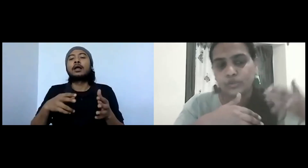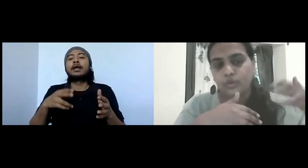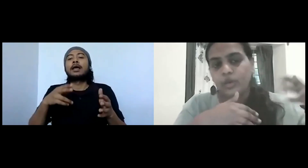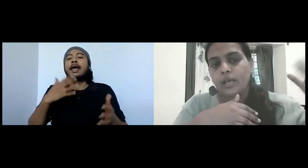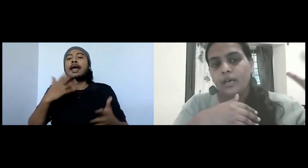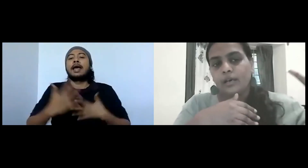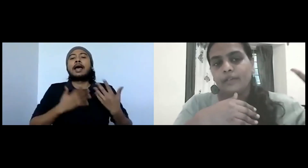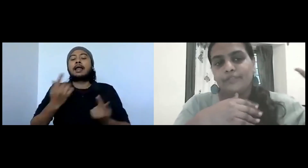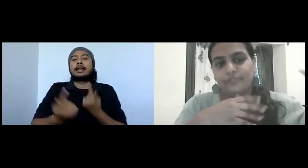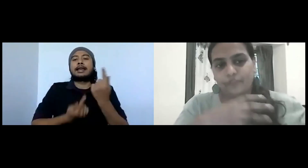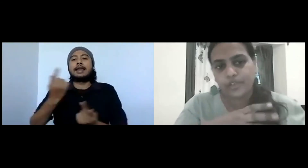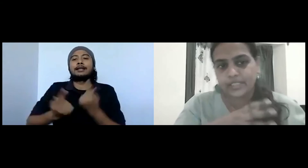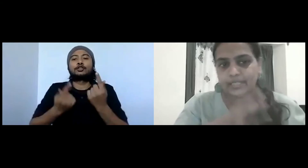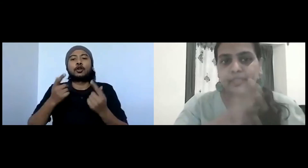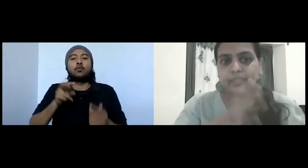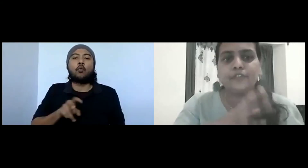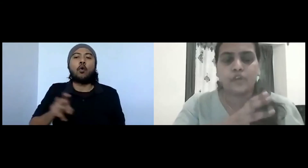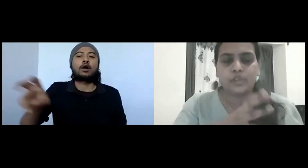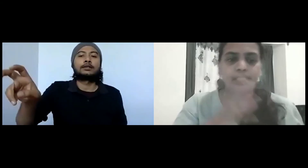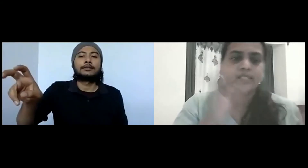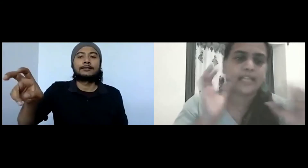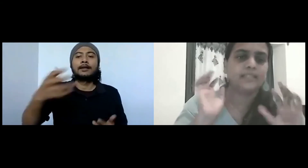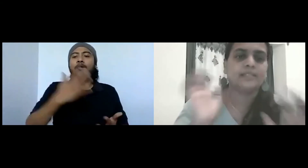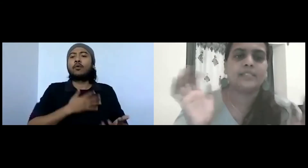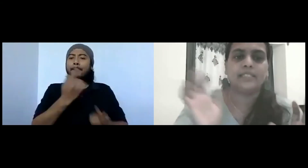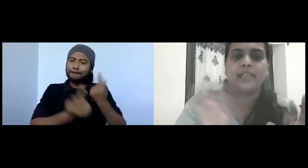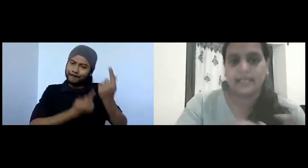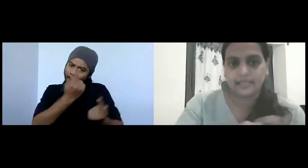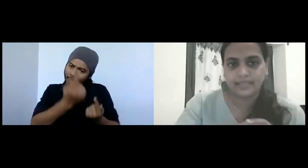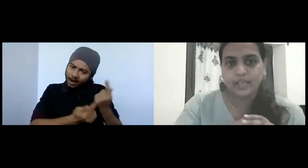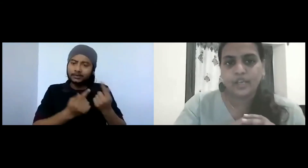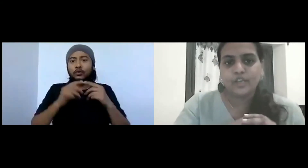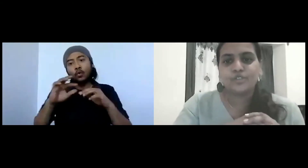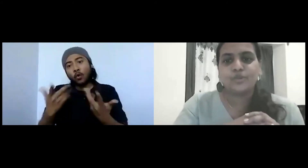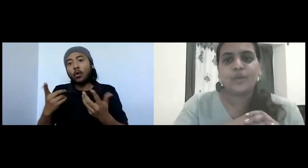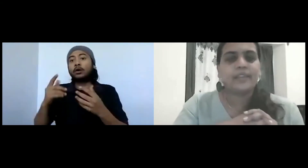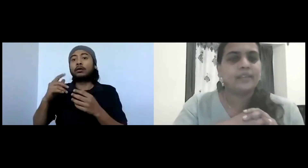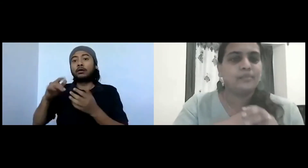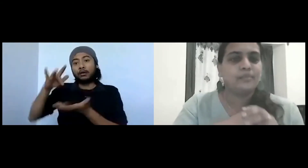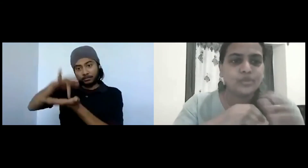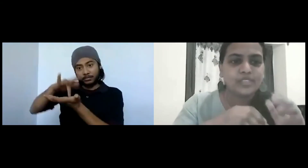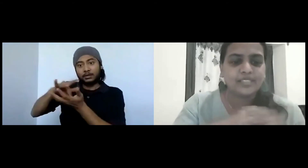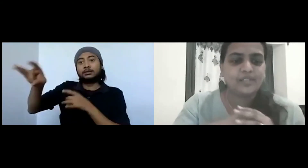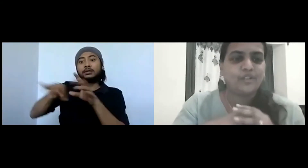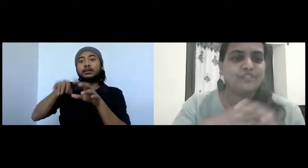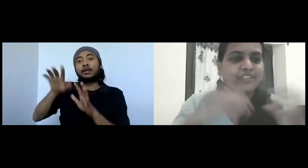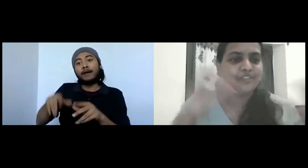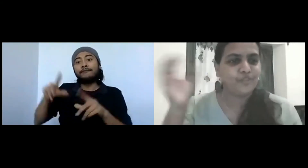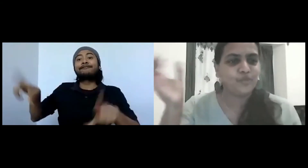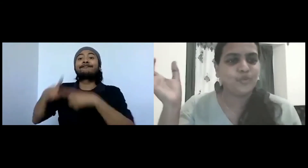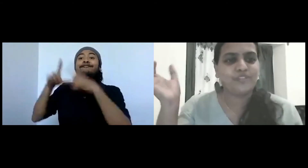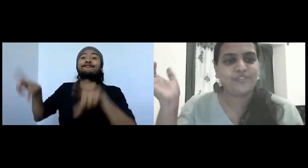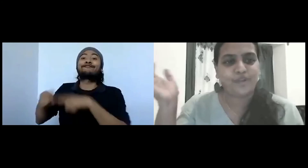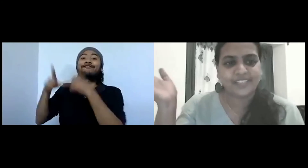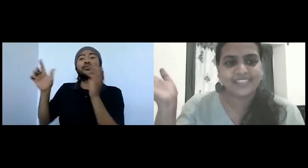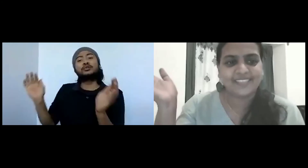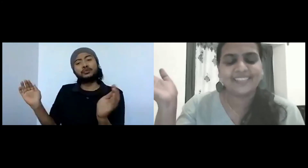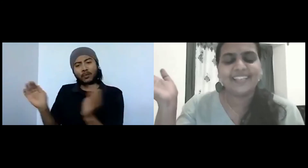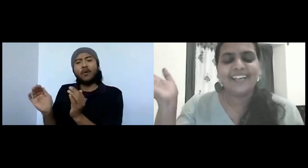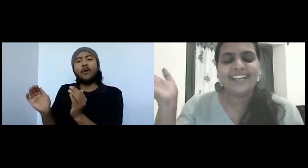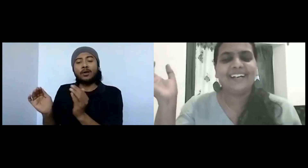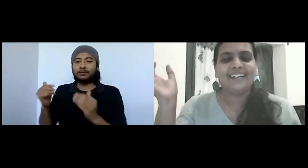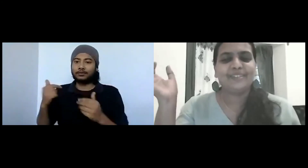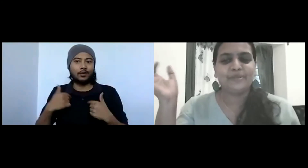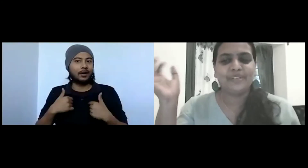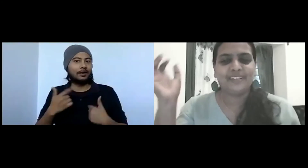it's also forests, mini forests that the city has. So I can boast of a few forests,